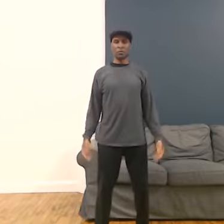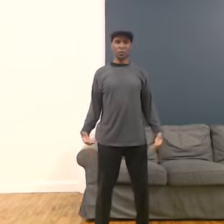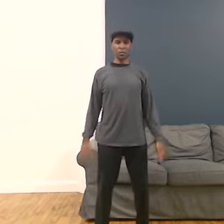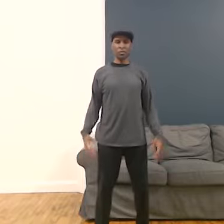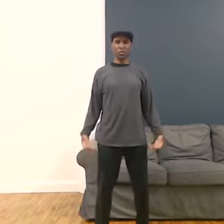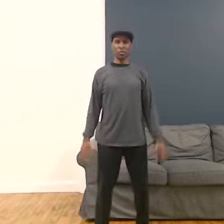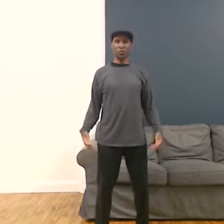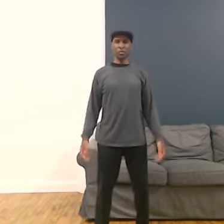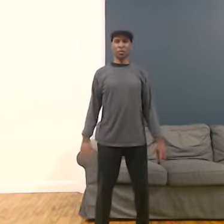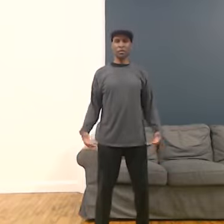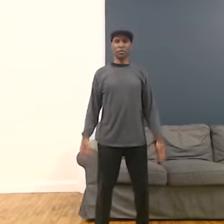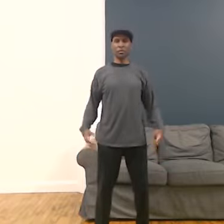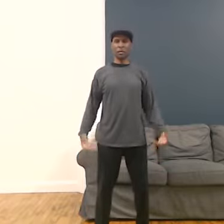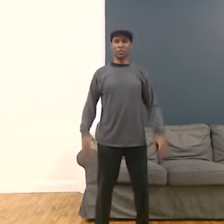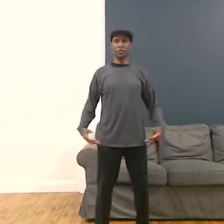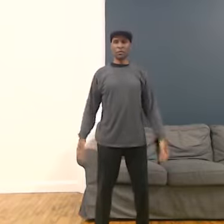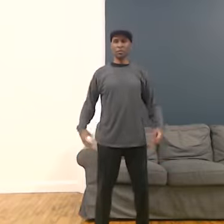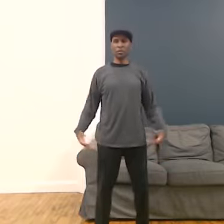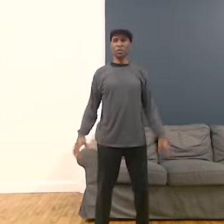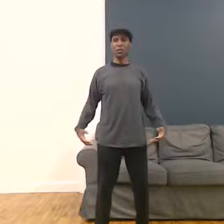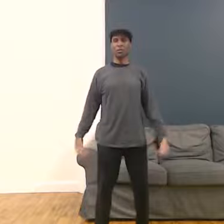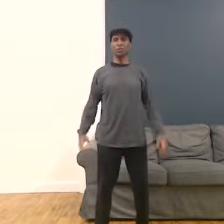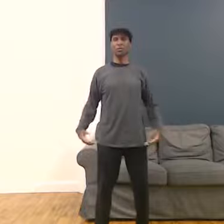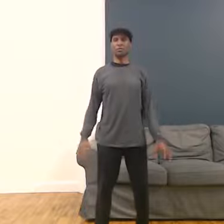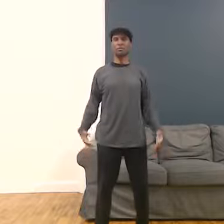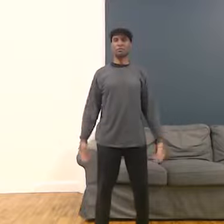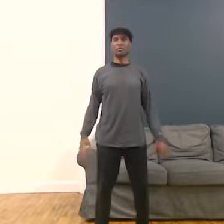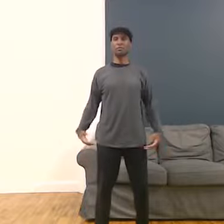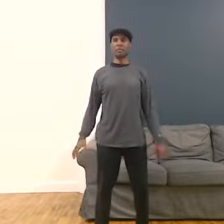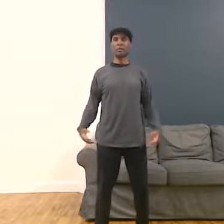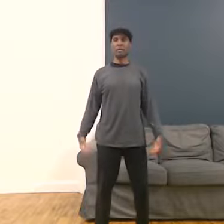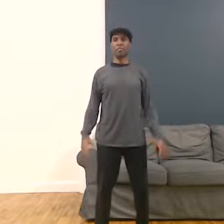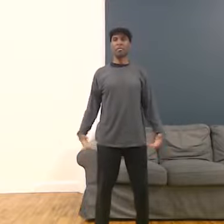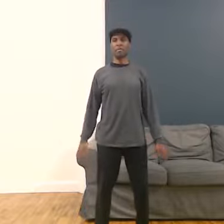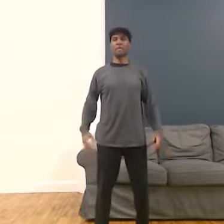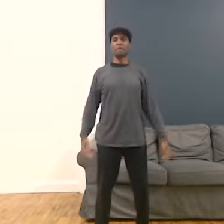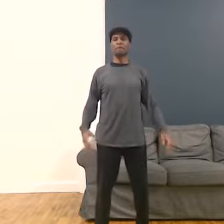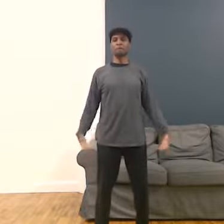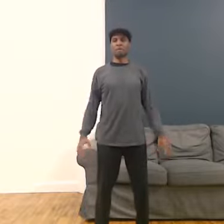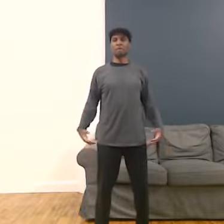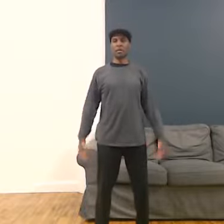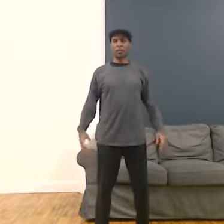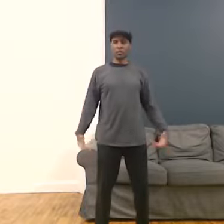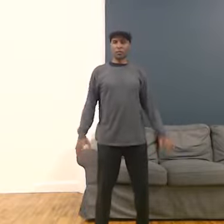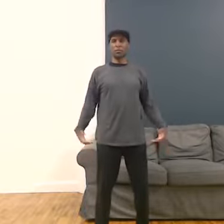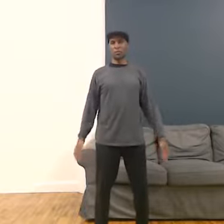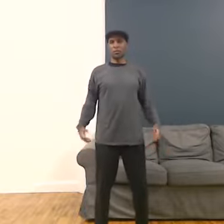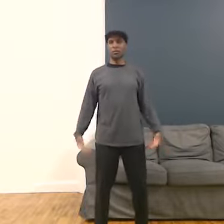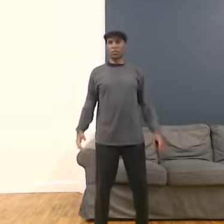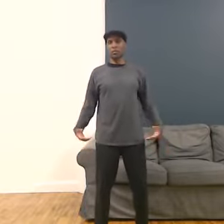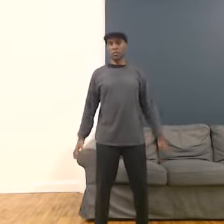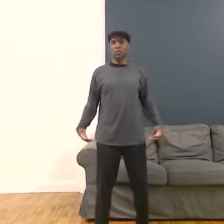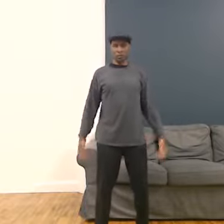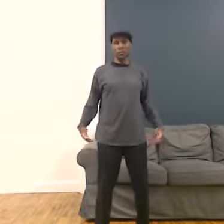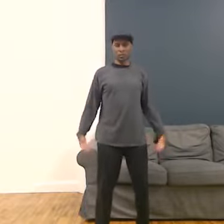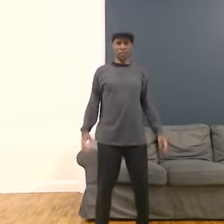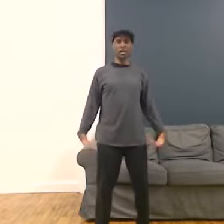Or you can just move into the rest of your body, move into your arms, move into your torso, move into your